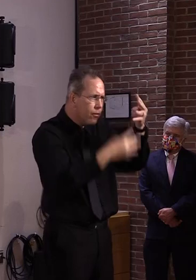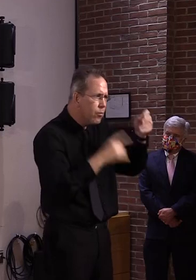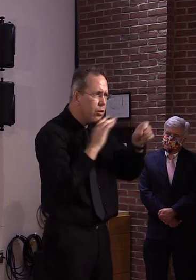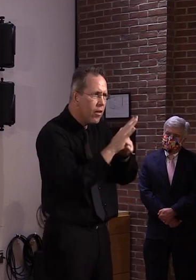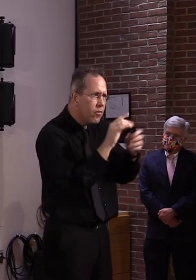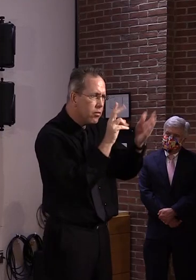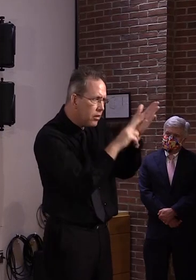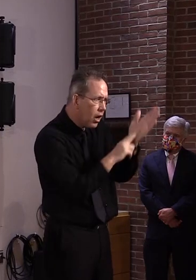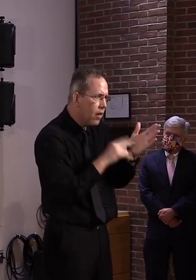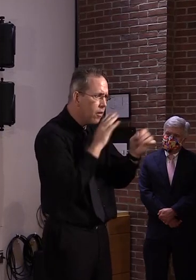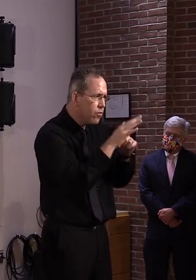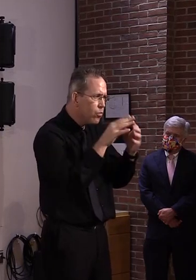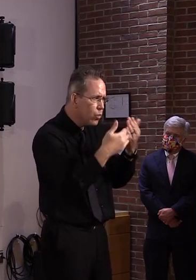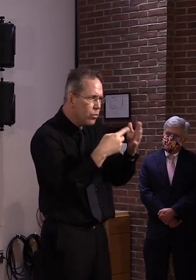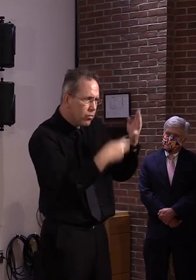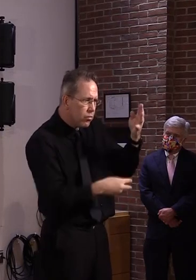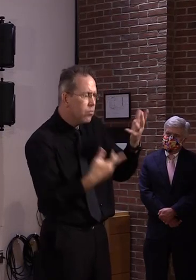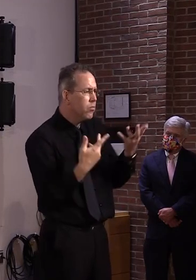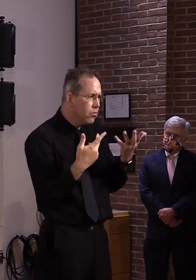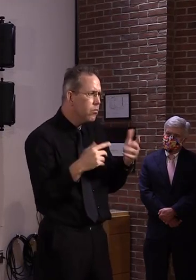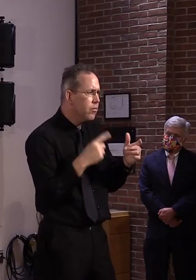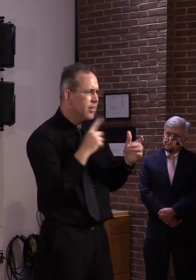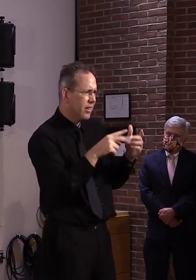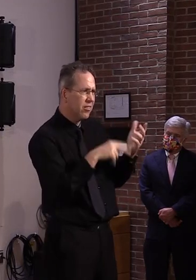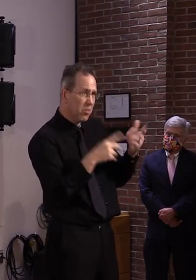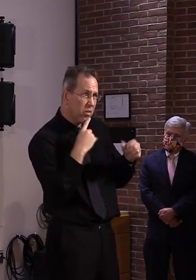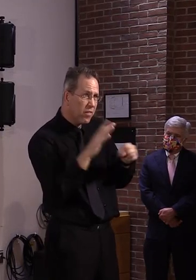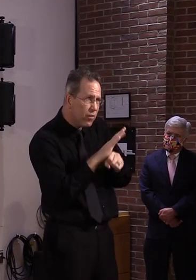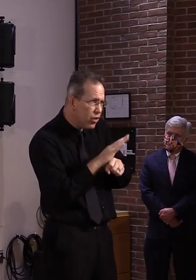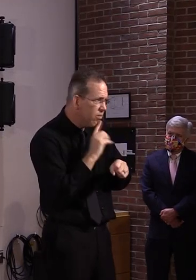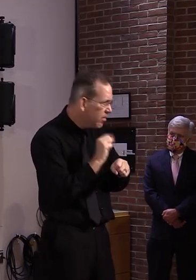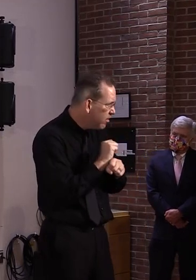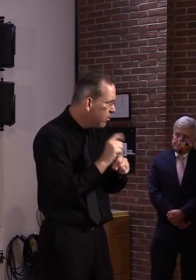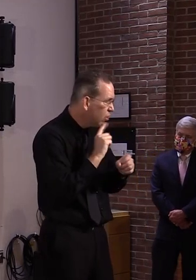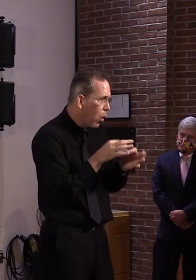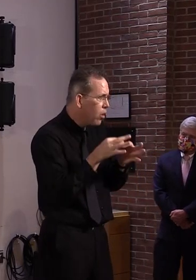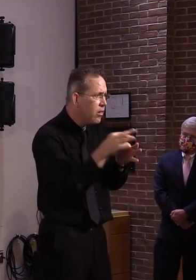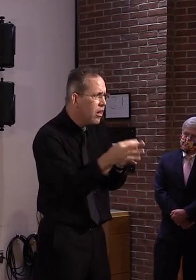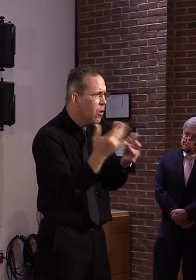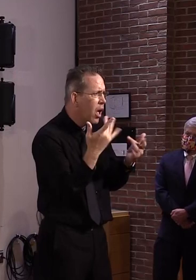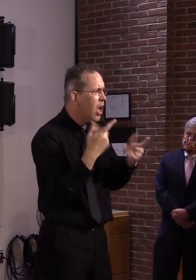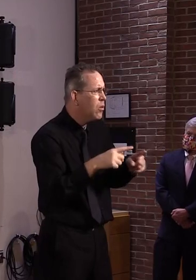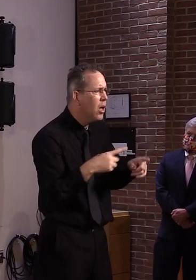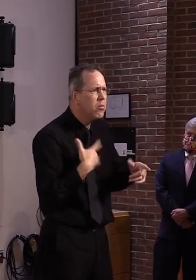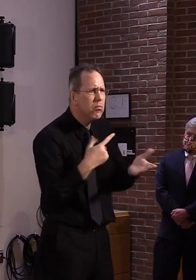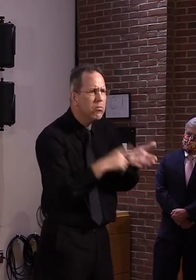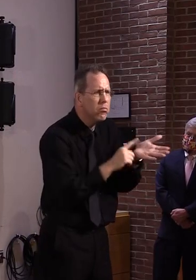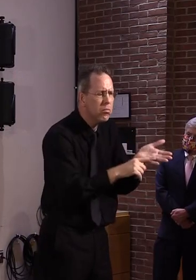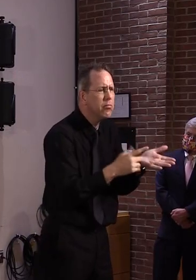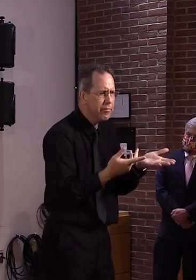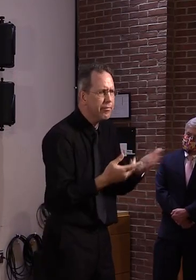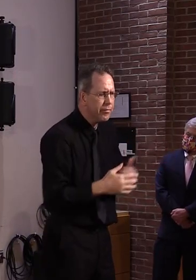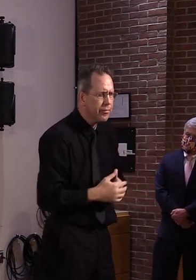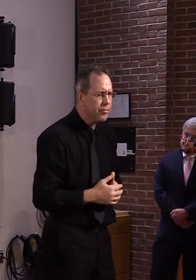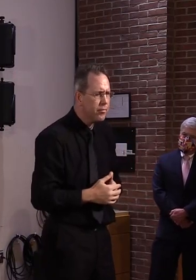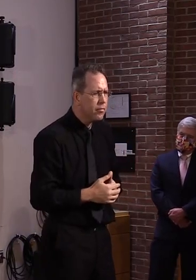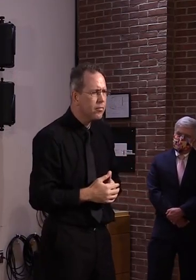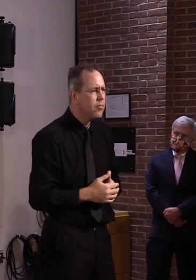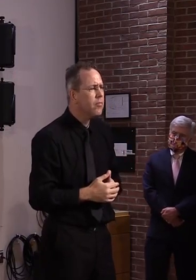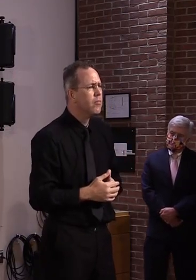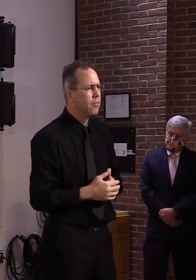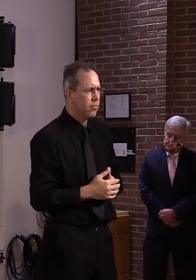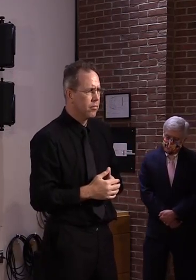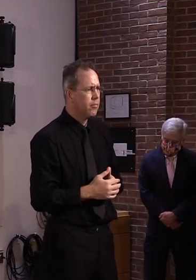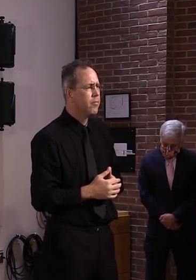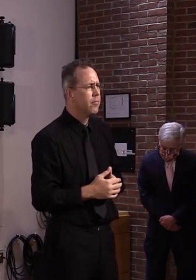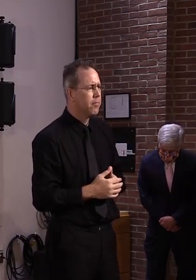can verify that and see what contingency plans are being developed. Much as I talked about earlier from